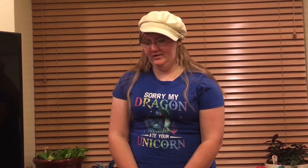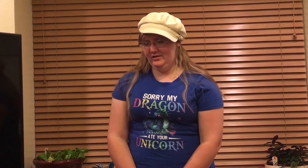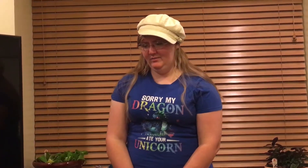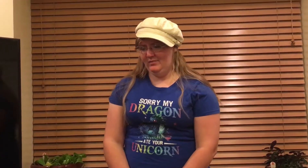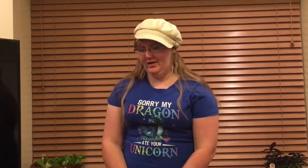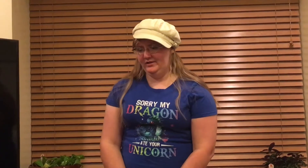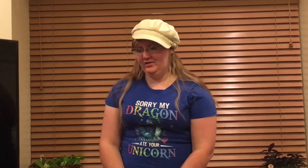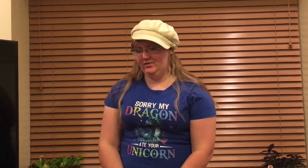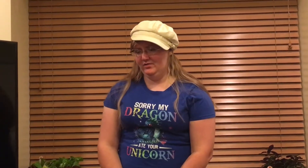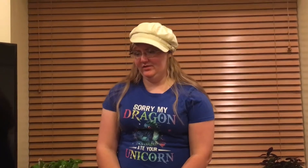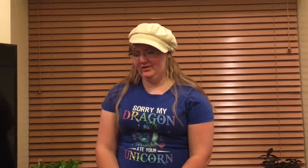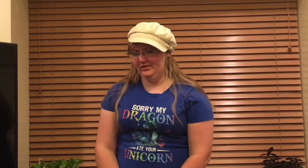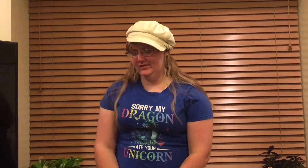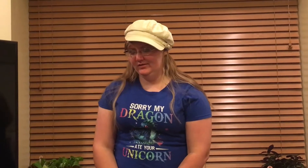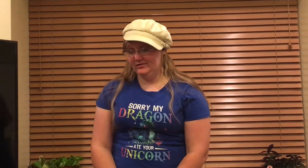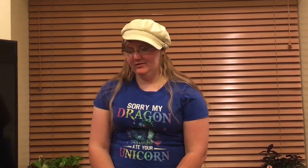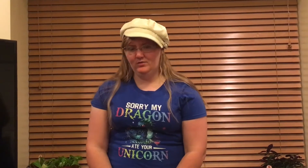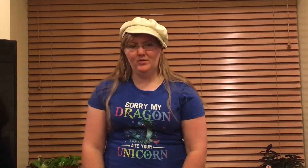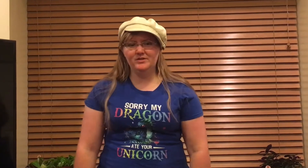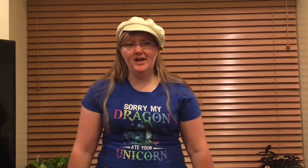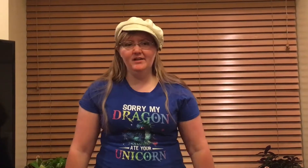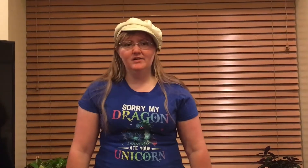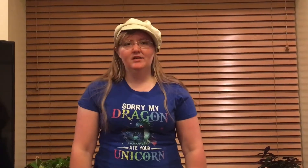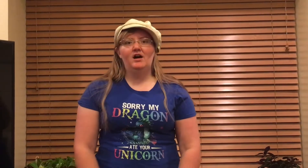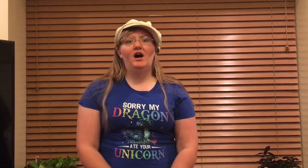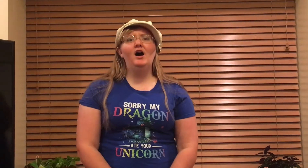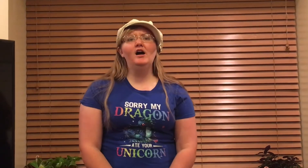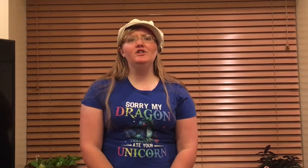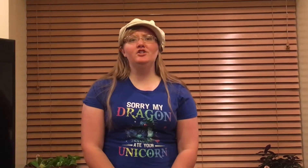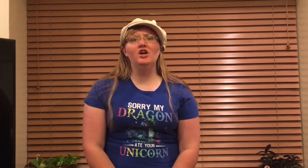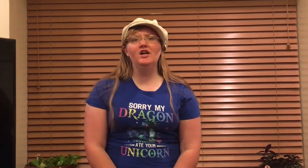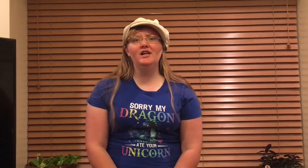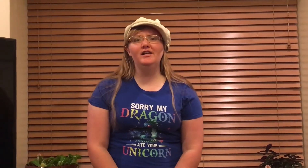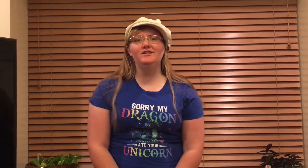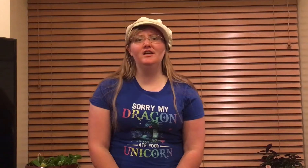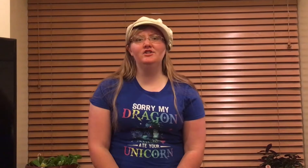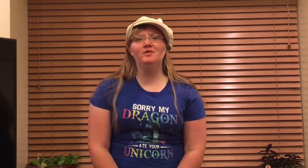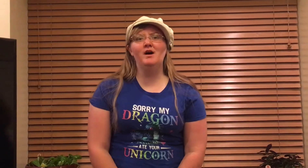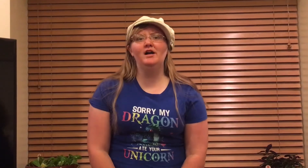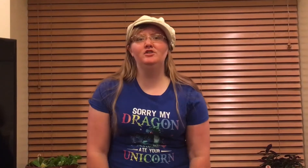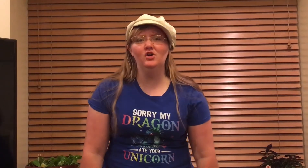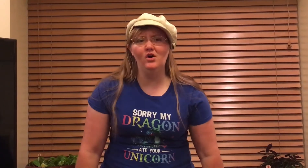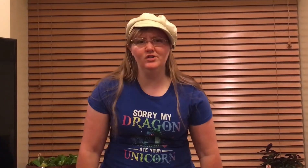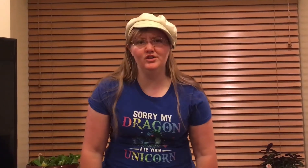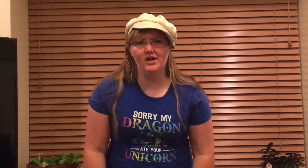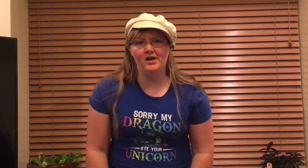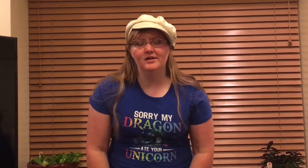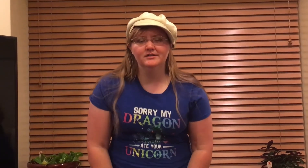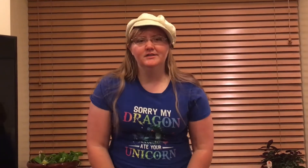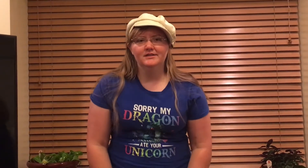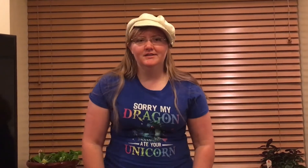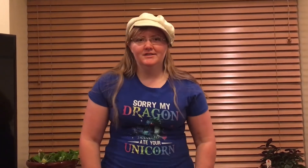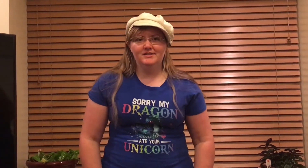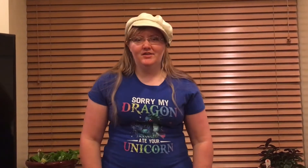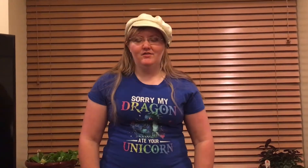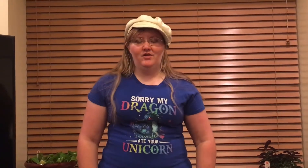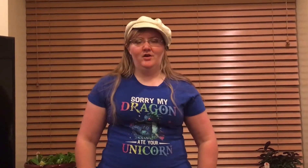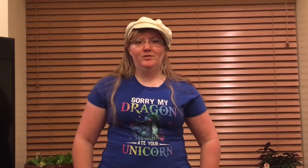to my daughter. What was that? I should have listened to my daughter, said the farmer.